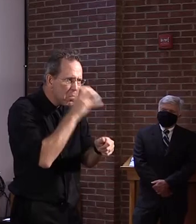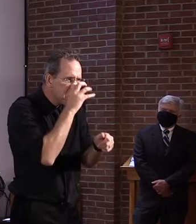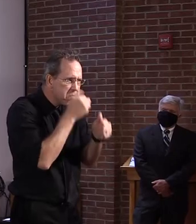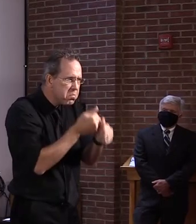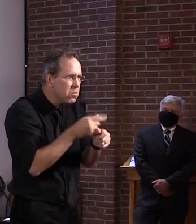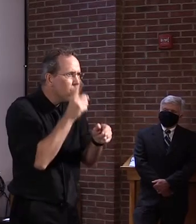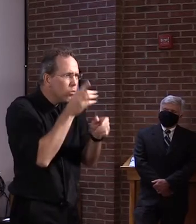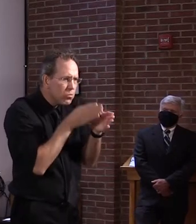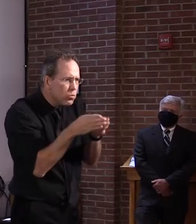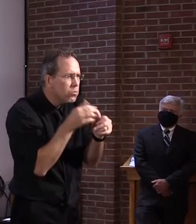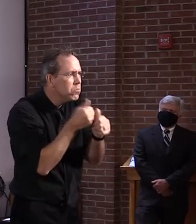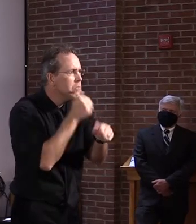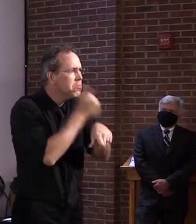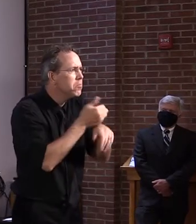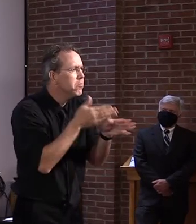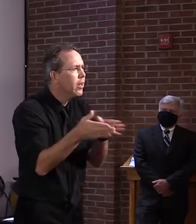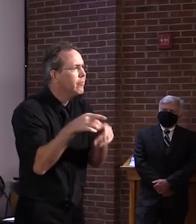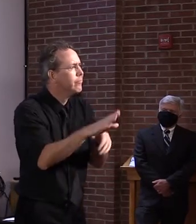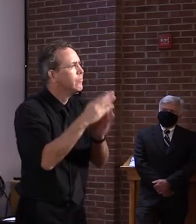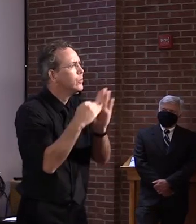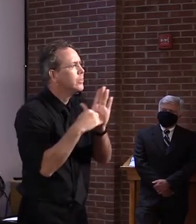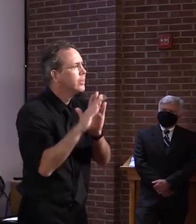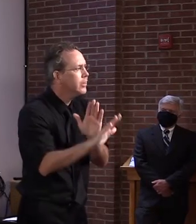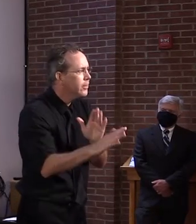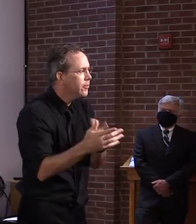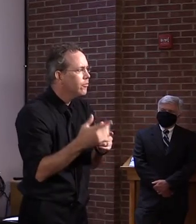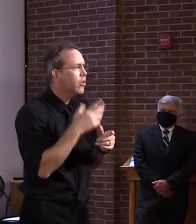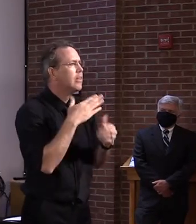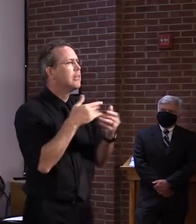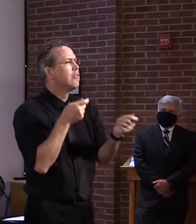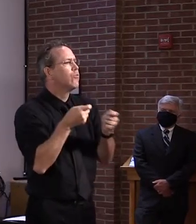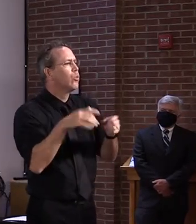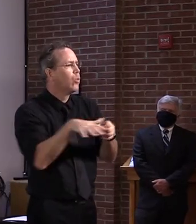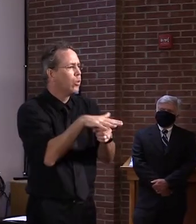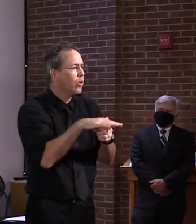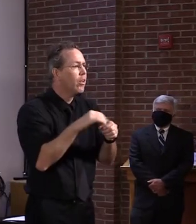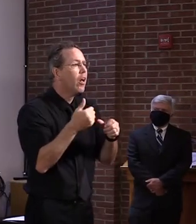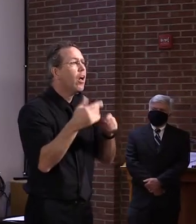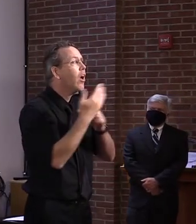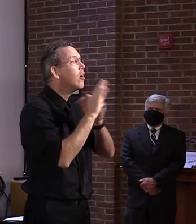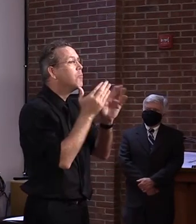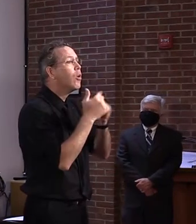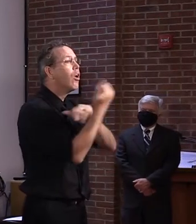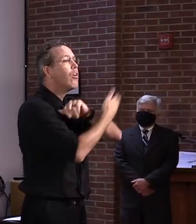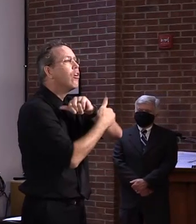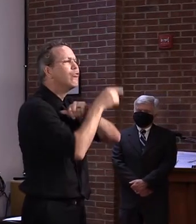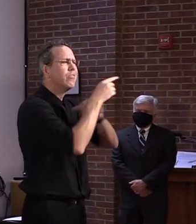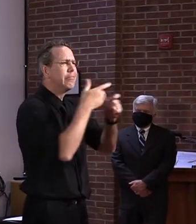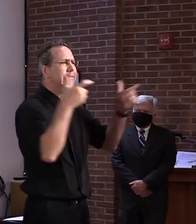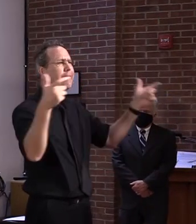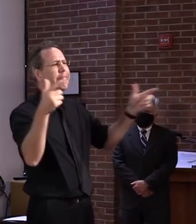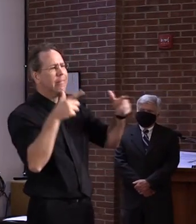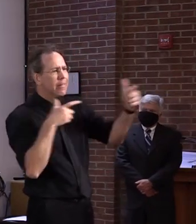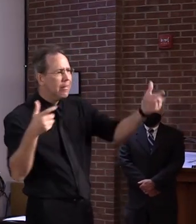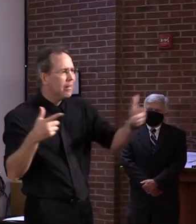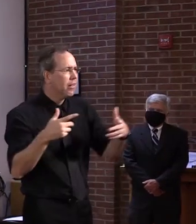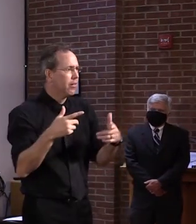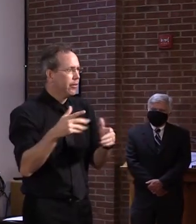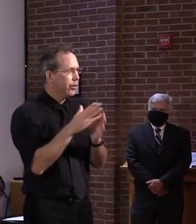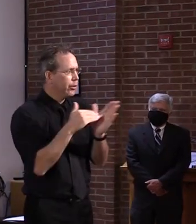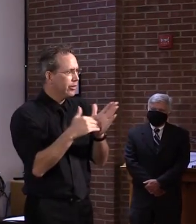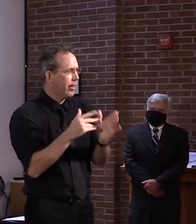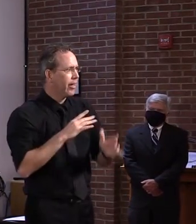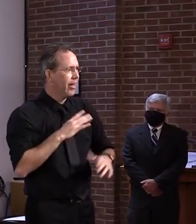uh, quickly get a handle on it, uh, even though they don't feel as comfortable as they did previously.